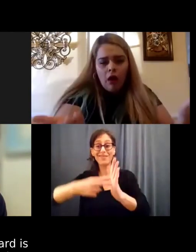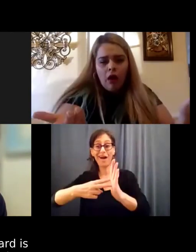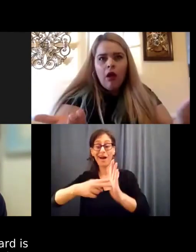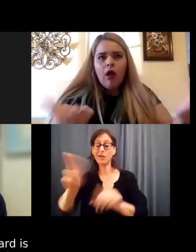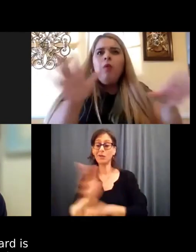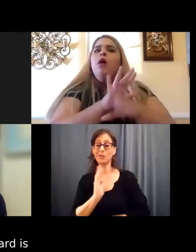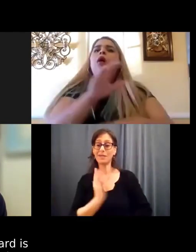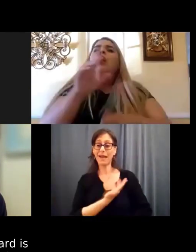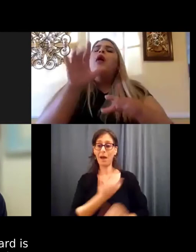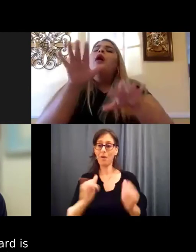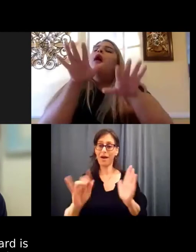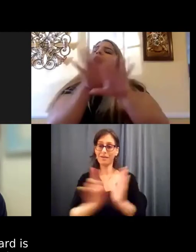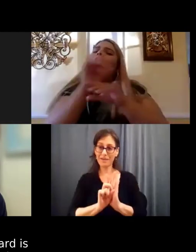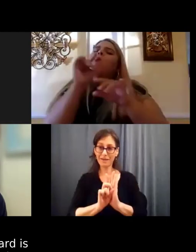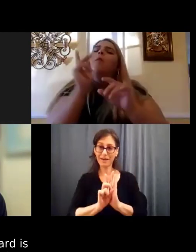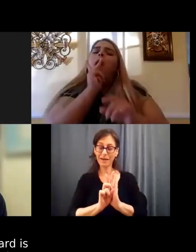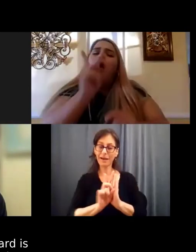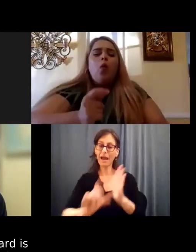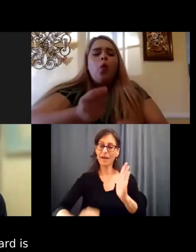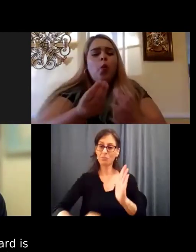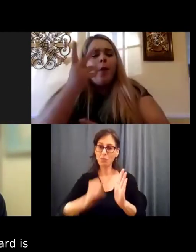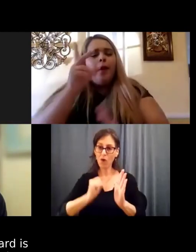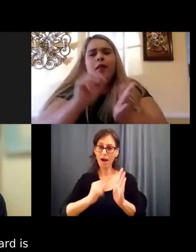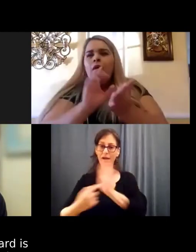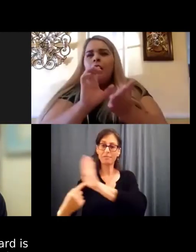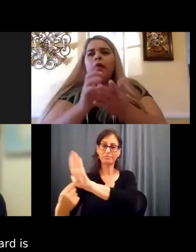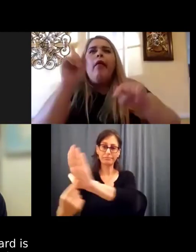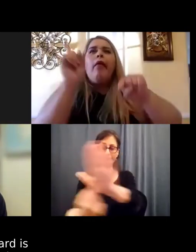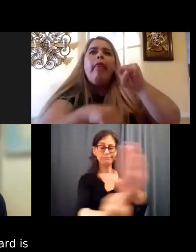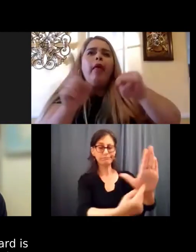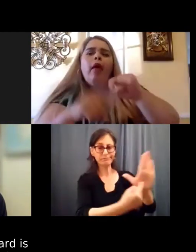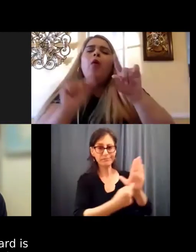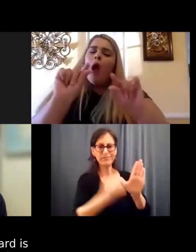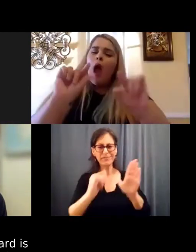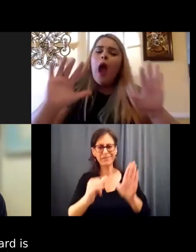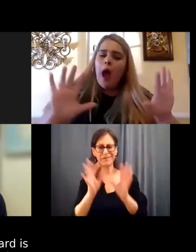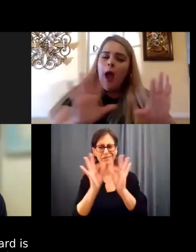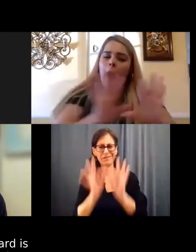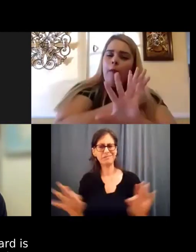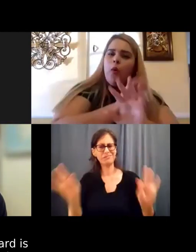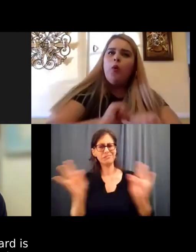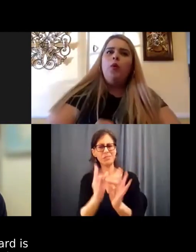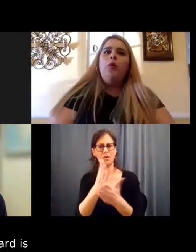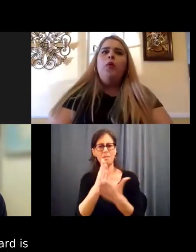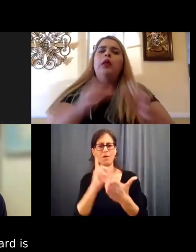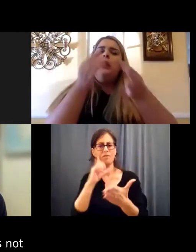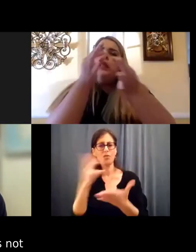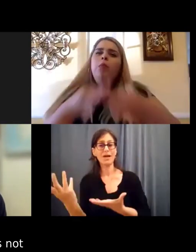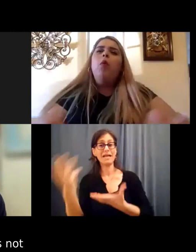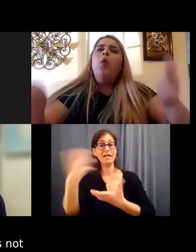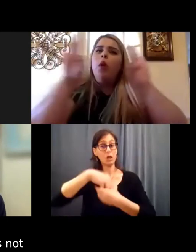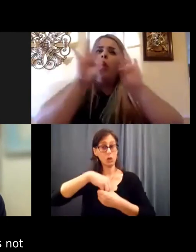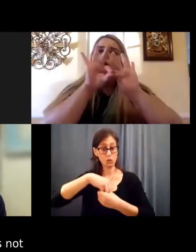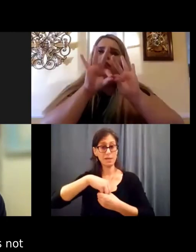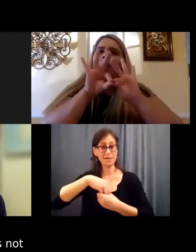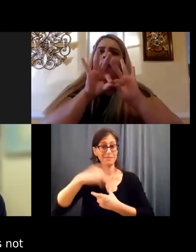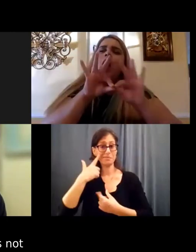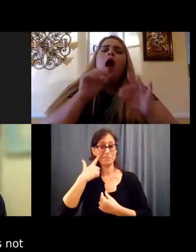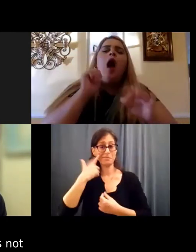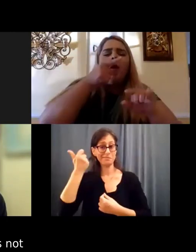and, and bringing that forward is a critical piece of inclusion because,